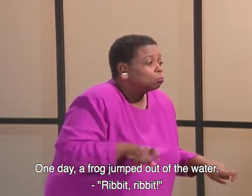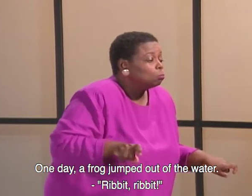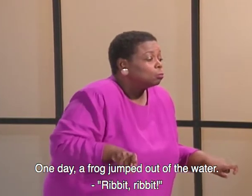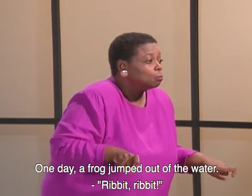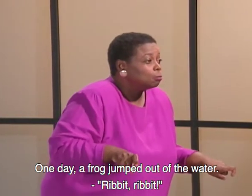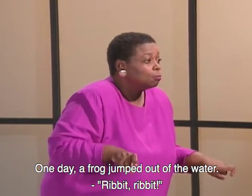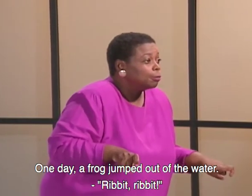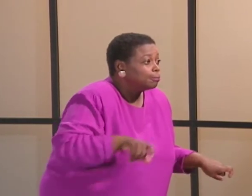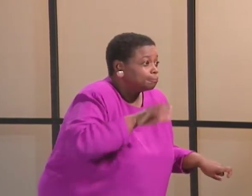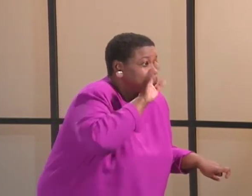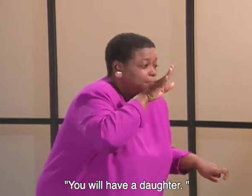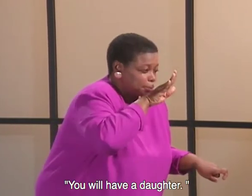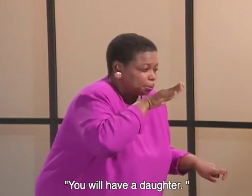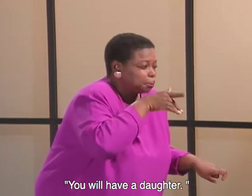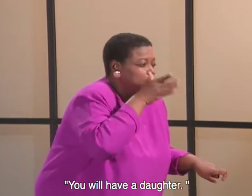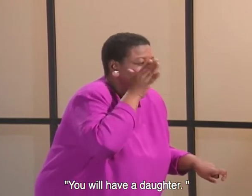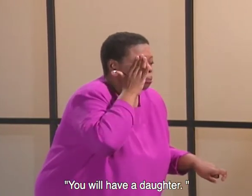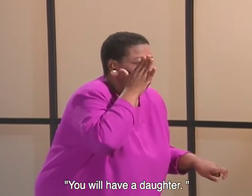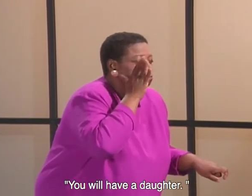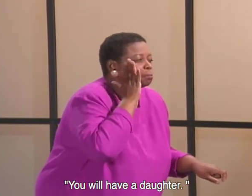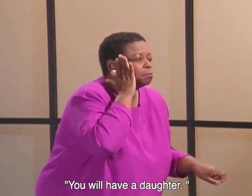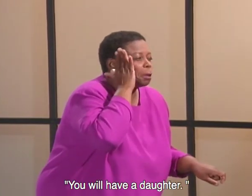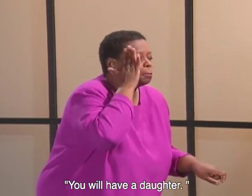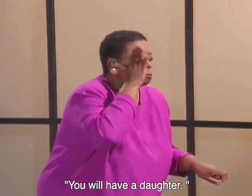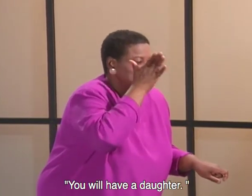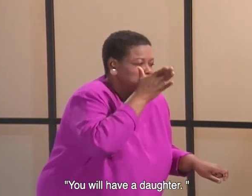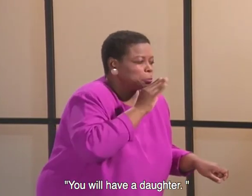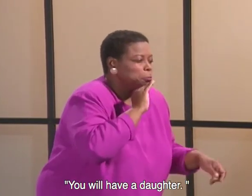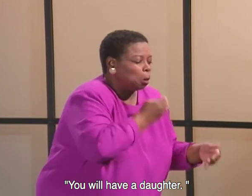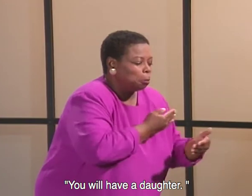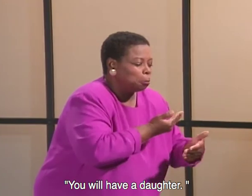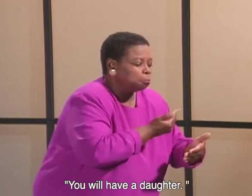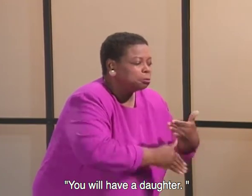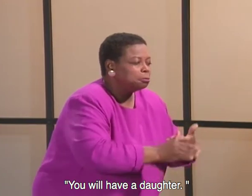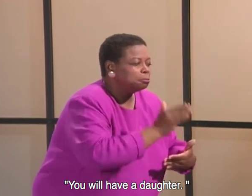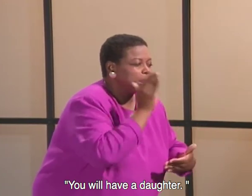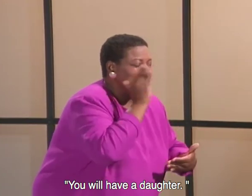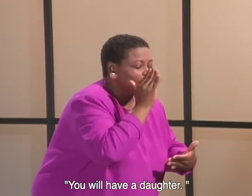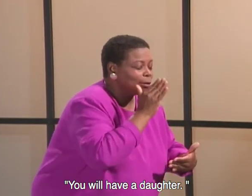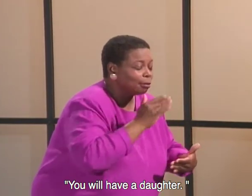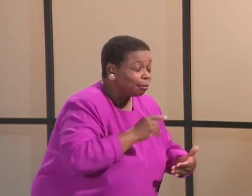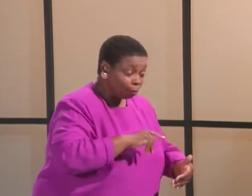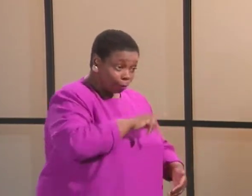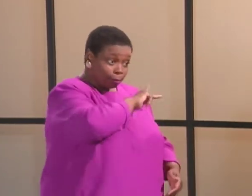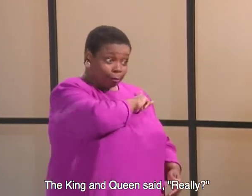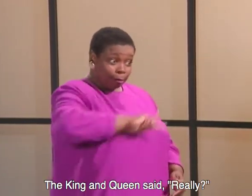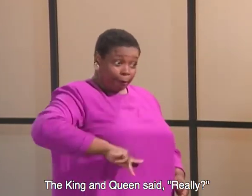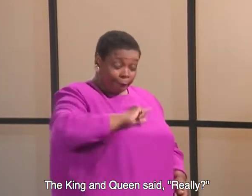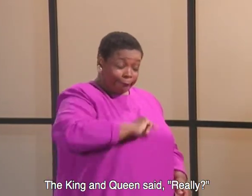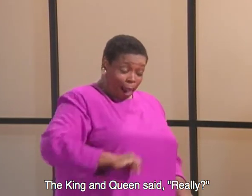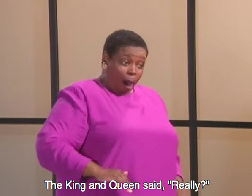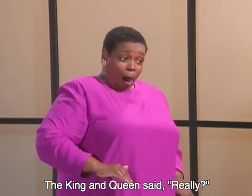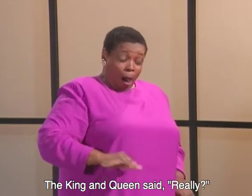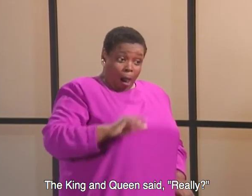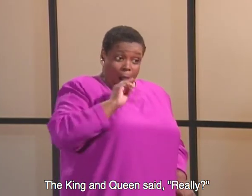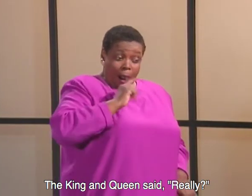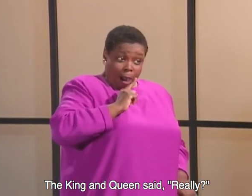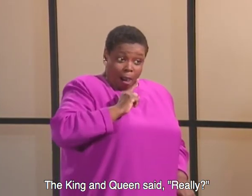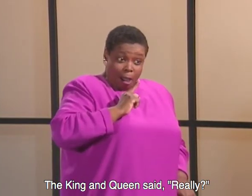you will have a daughter. The king and queen said, really?